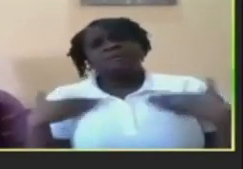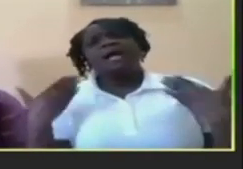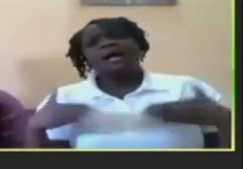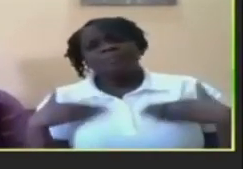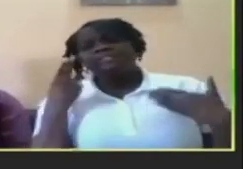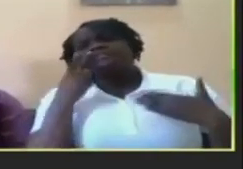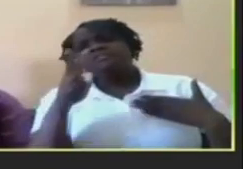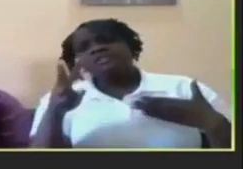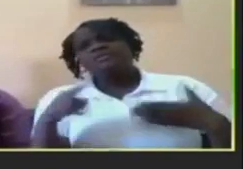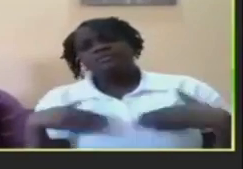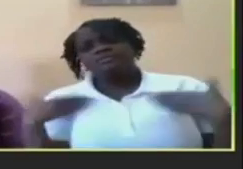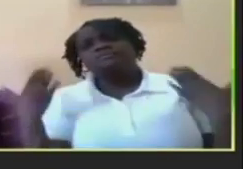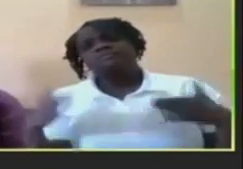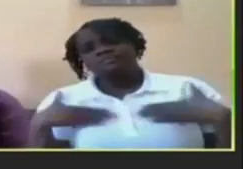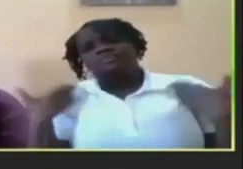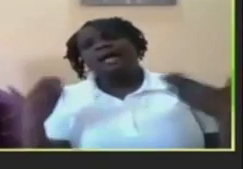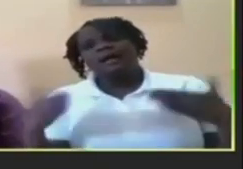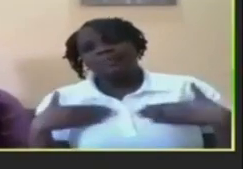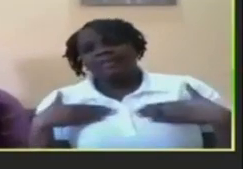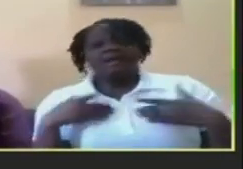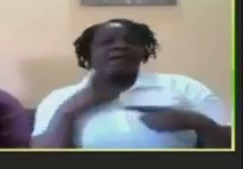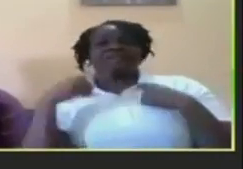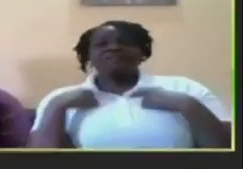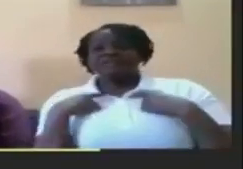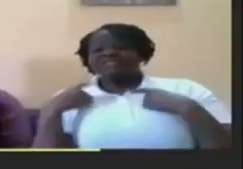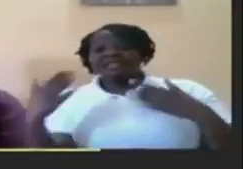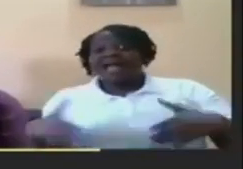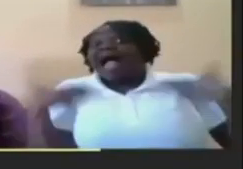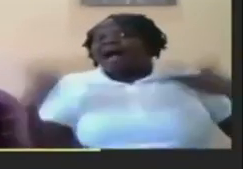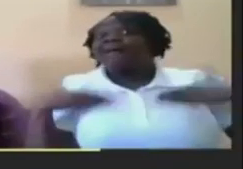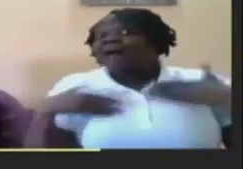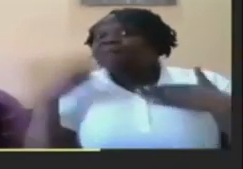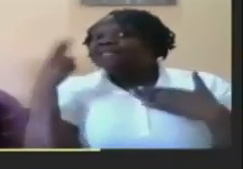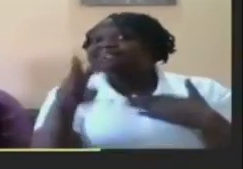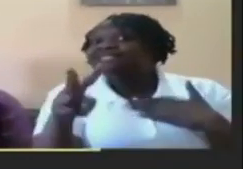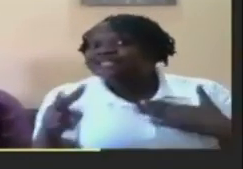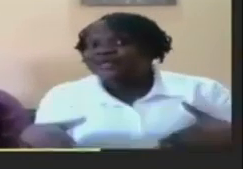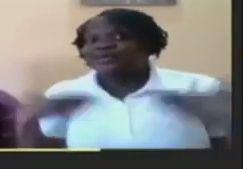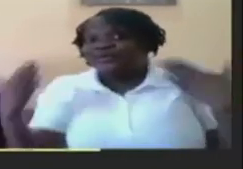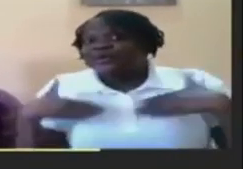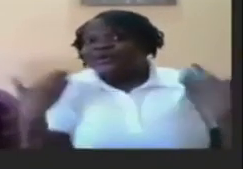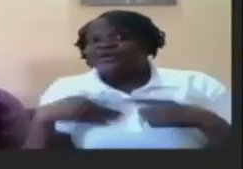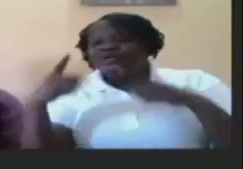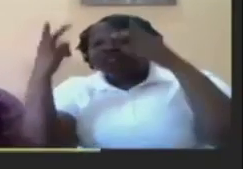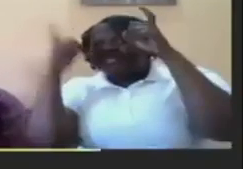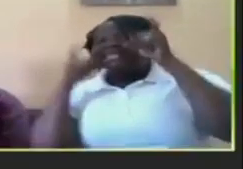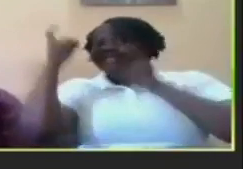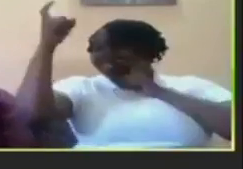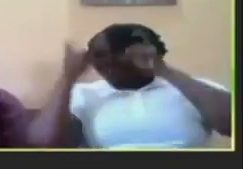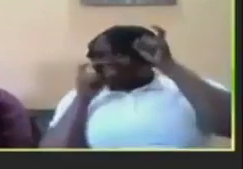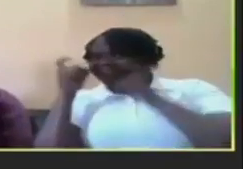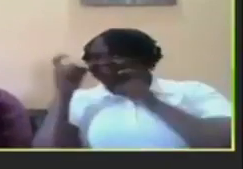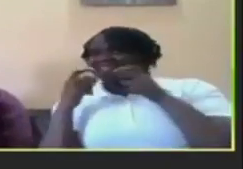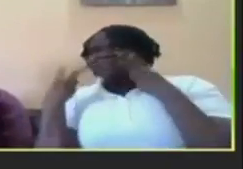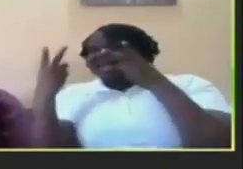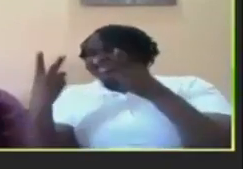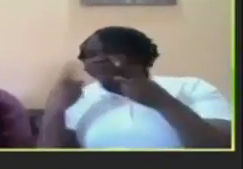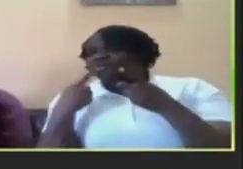happy to see you happy but if i say i'm happy to see you my expression